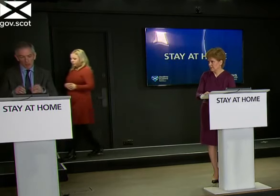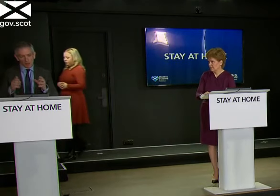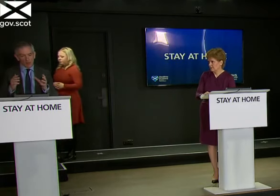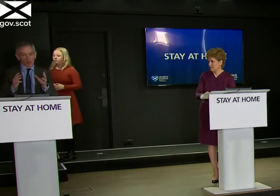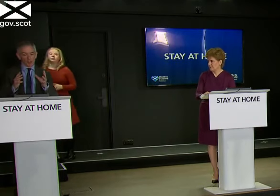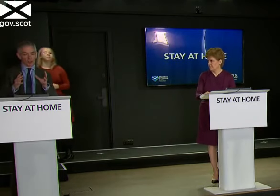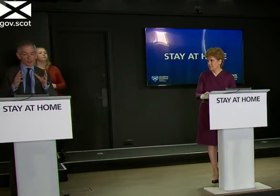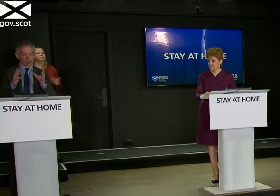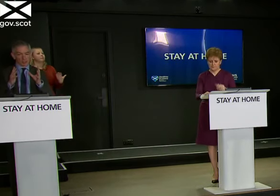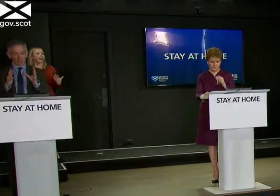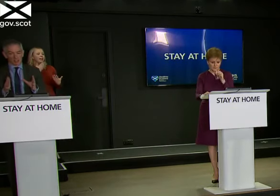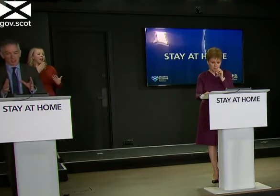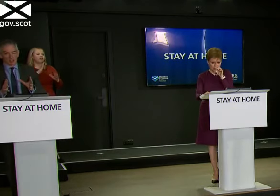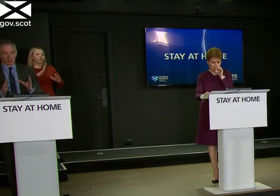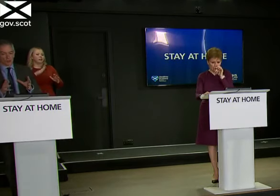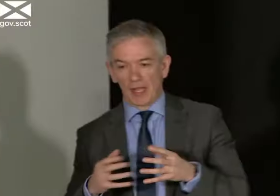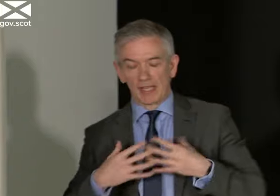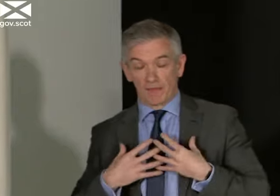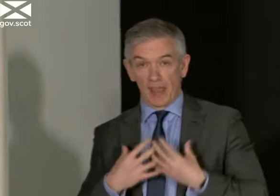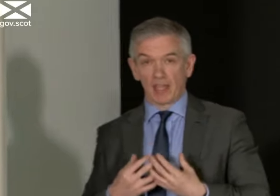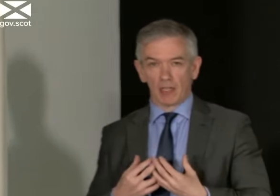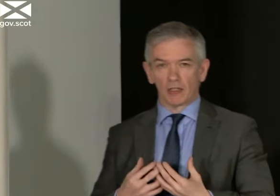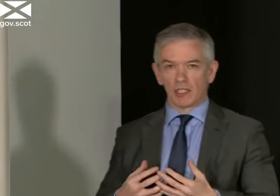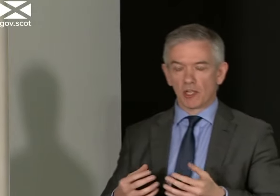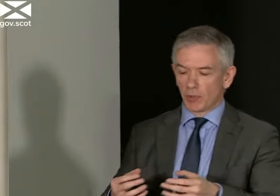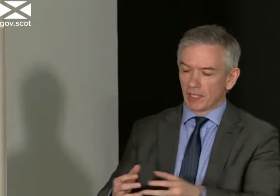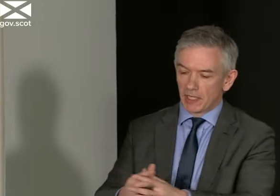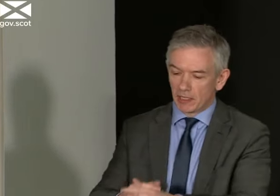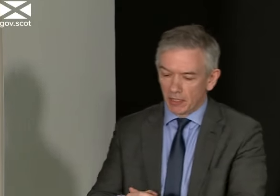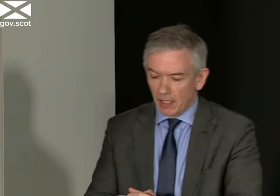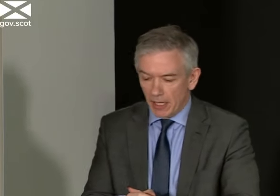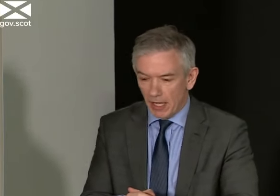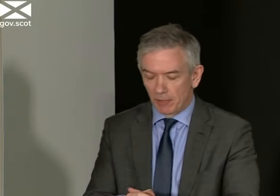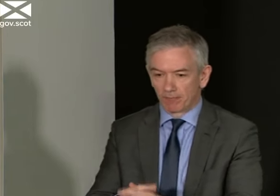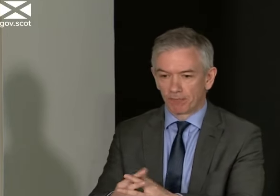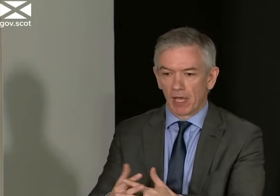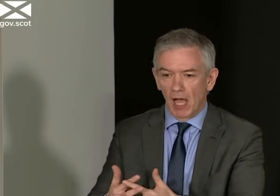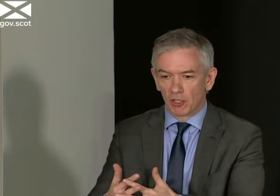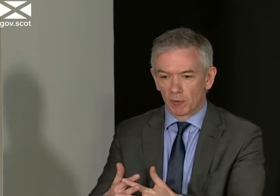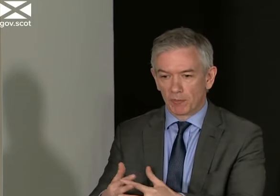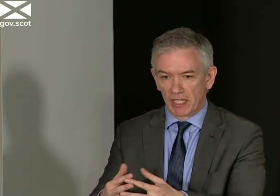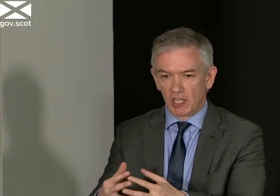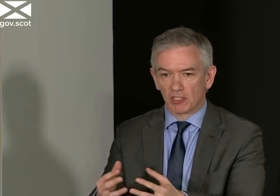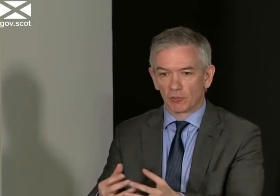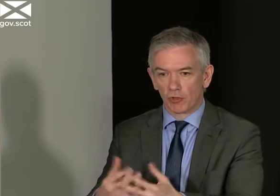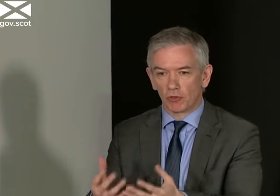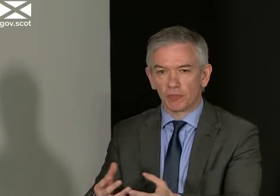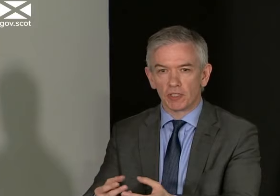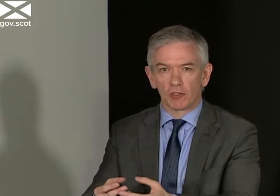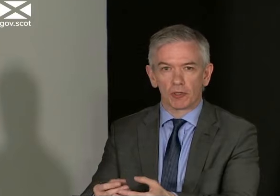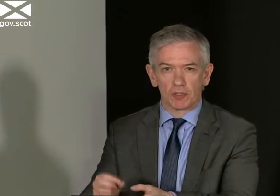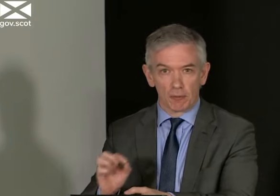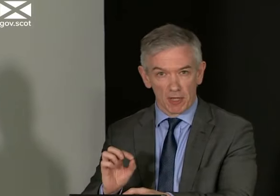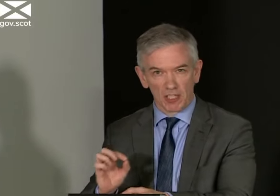Minister. I really just wanted to kind of say this. I get very uneasy when I hear our numbers being asserted with